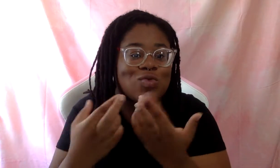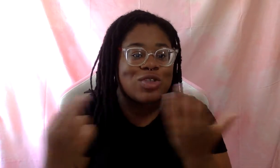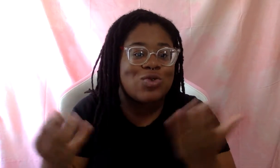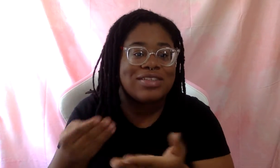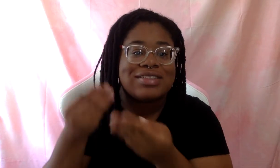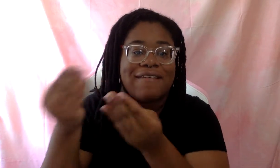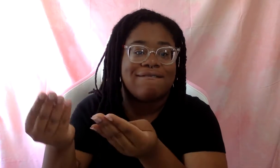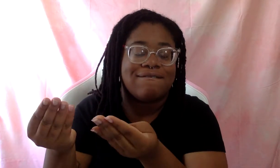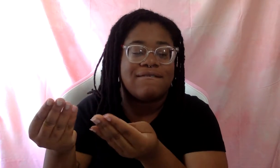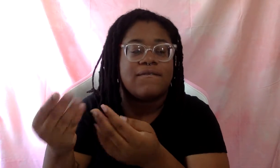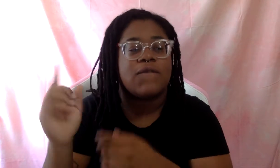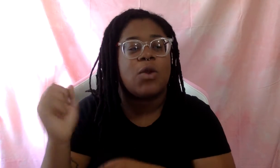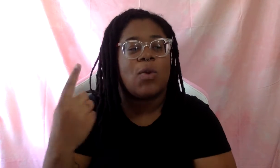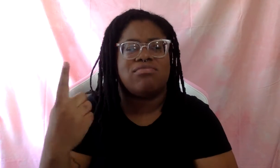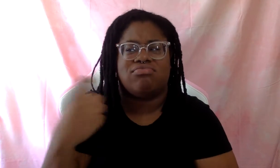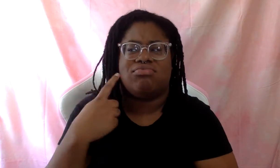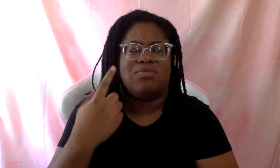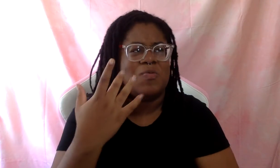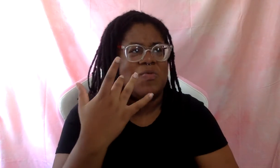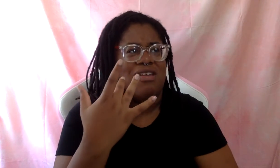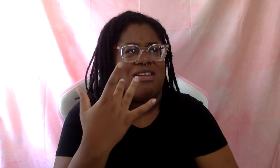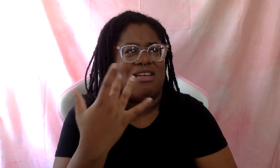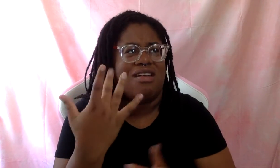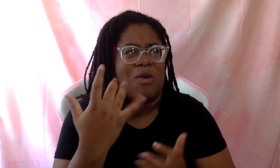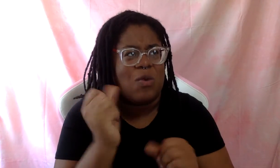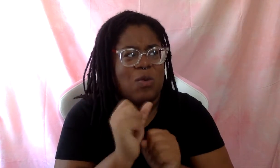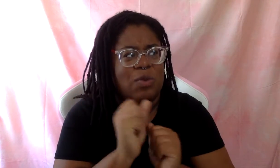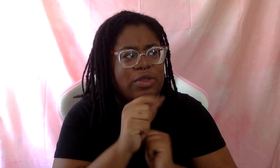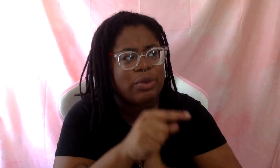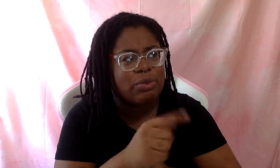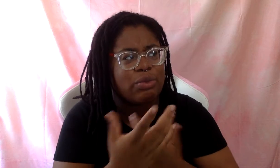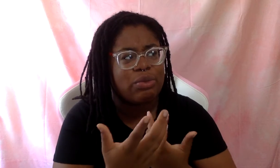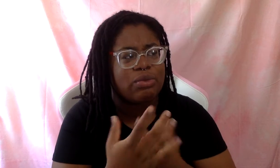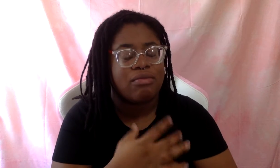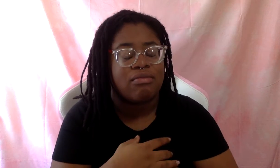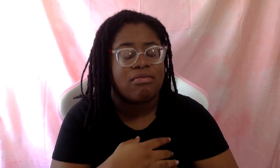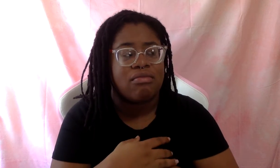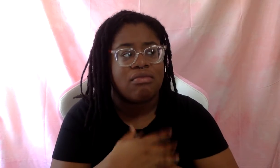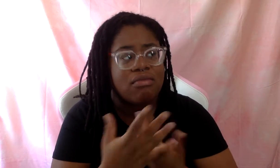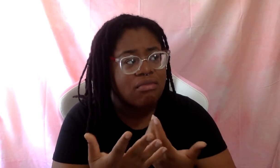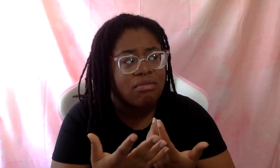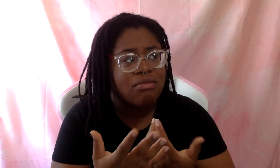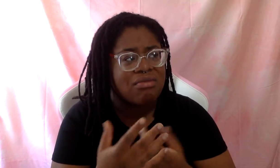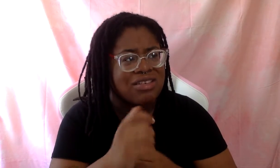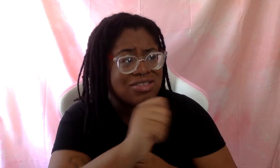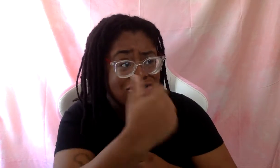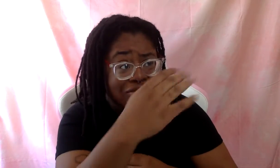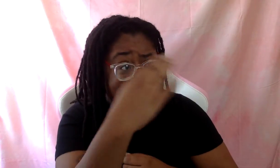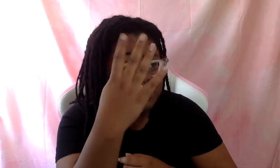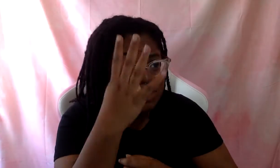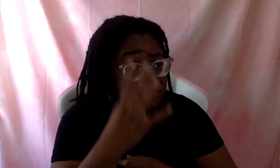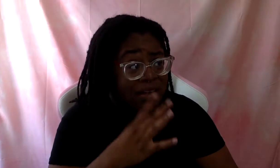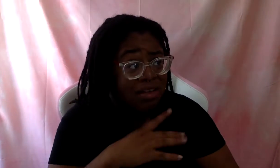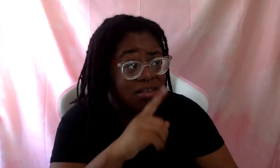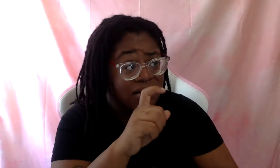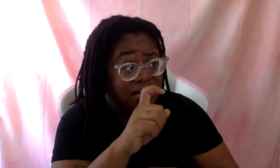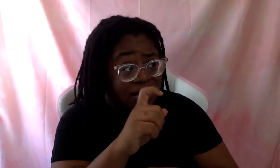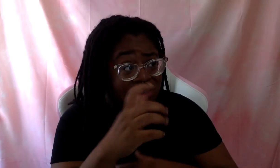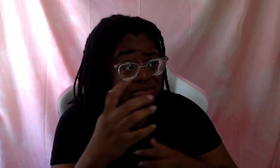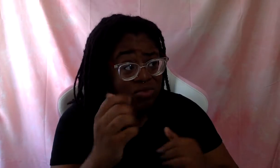And the question is always, well, why I want to work with you or, or is there another black man that I, that you can refer me to? And